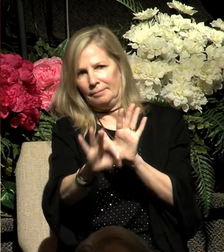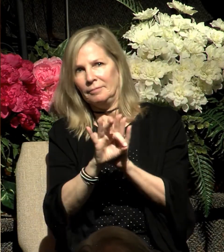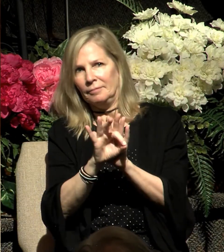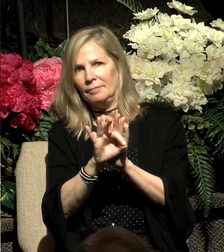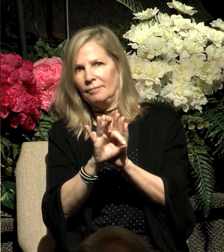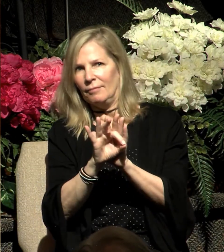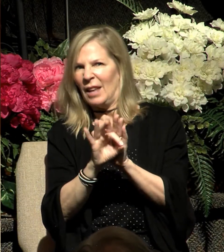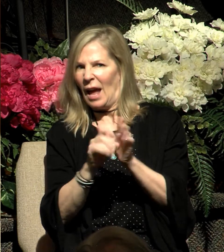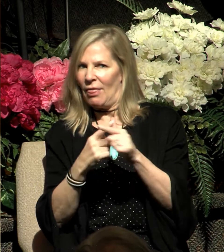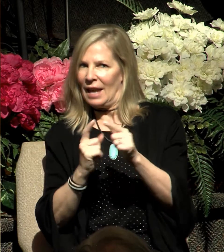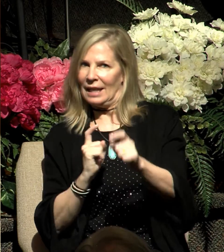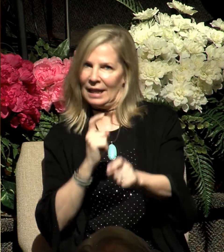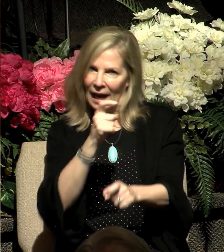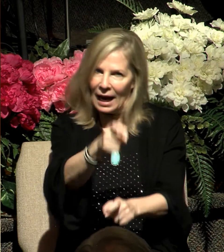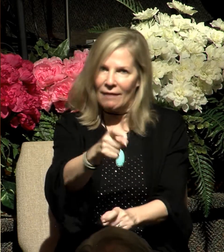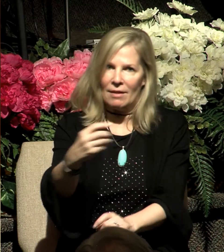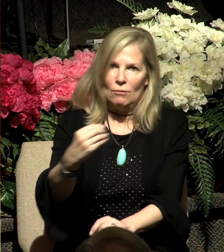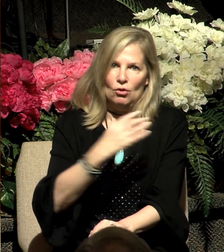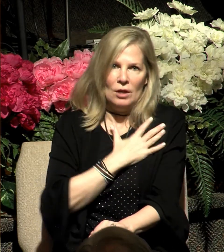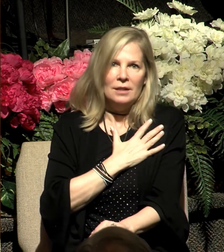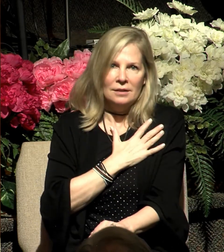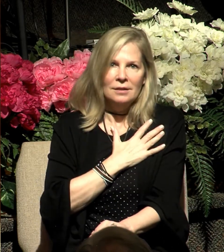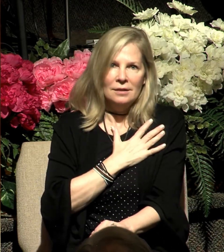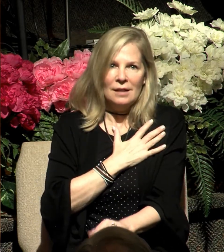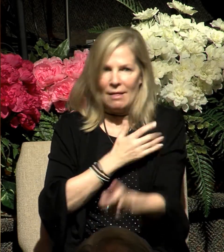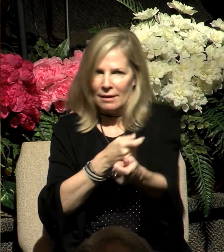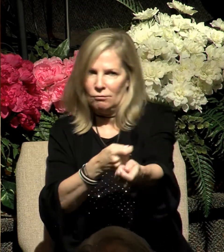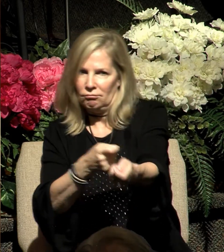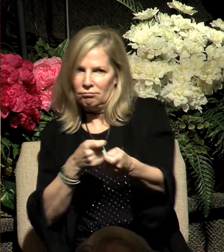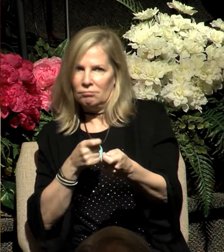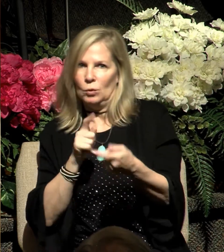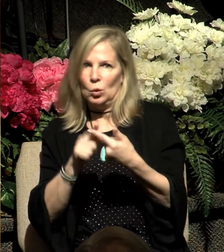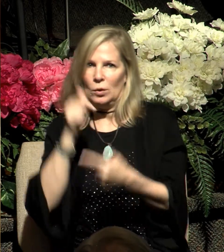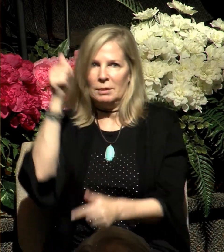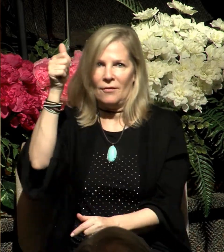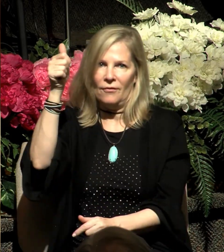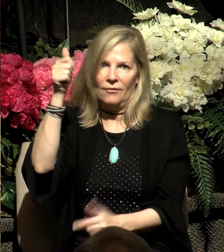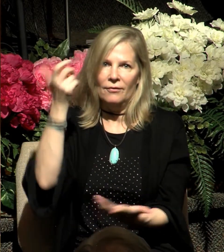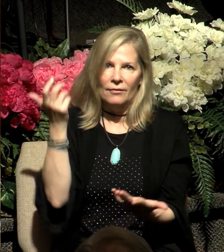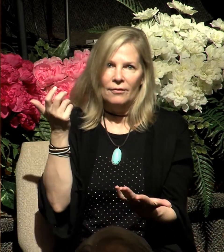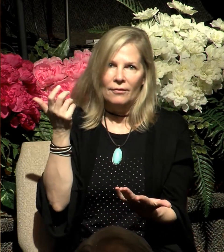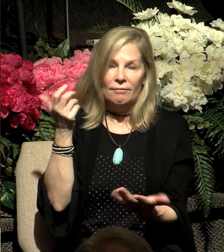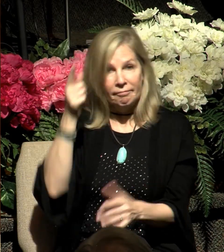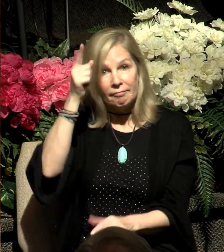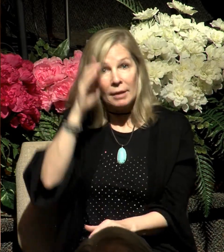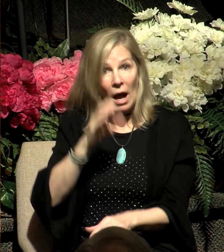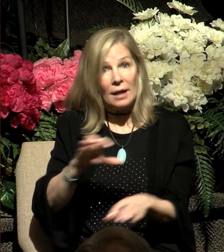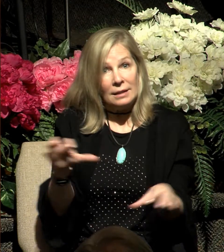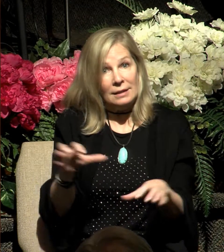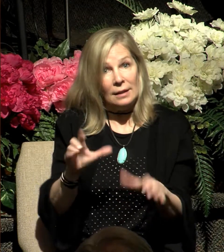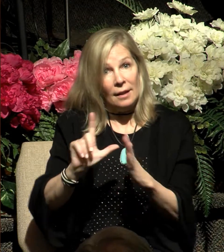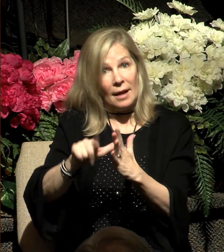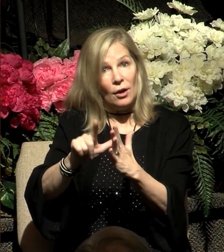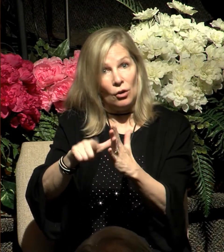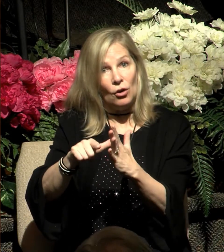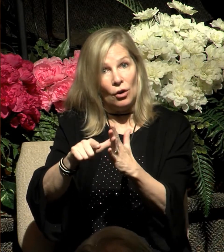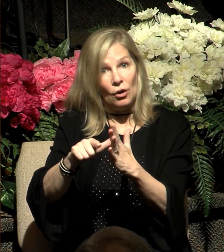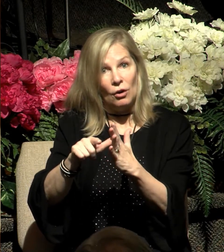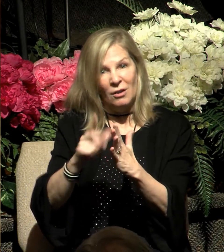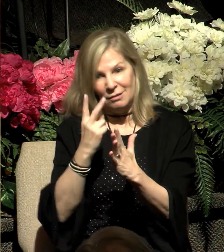irresistible grace and drew them to himself. Now, he actually did this a little bit later, as we'll see in the book of Acts, with one